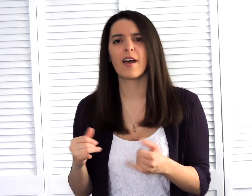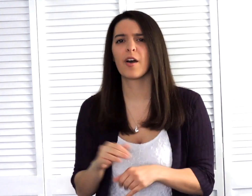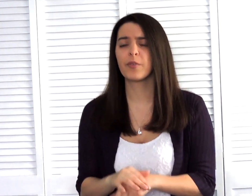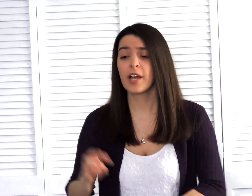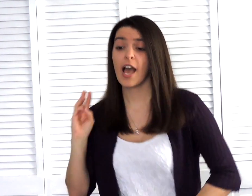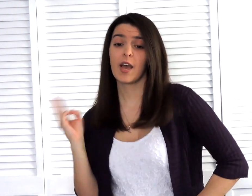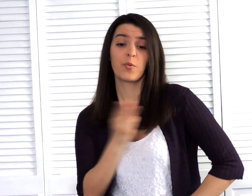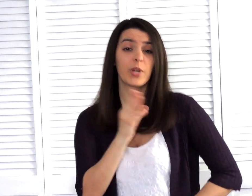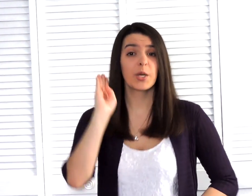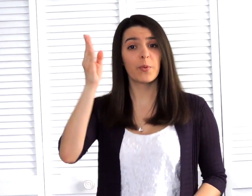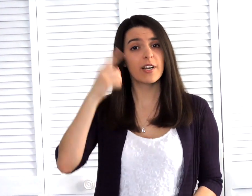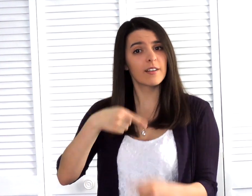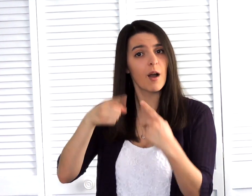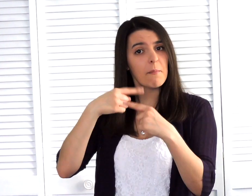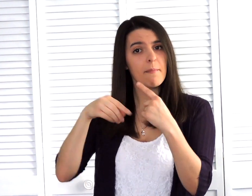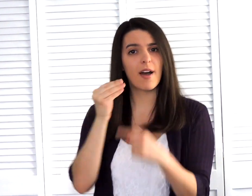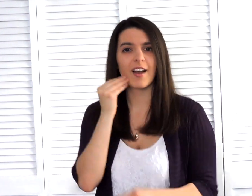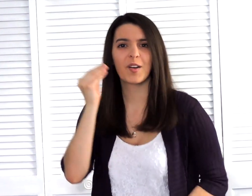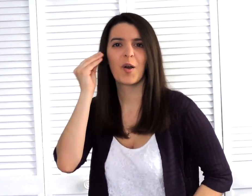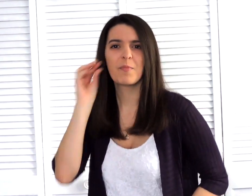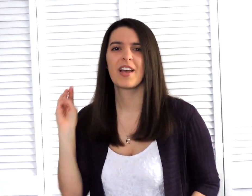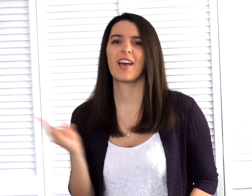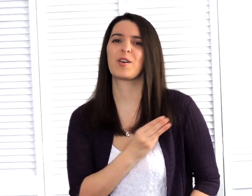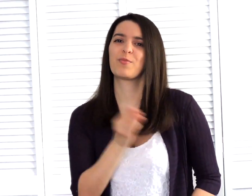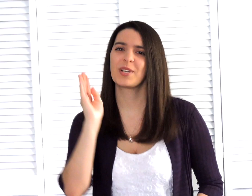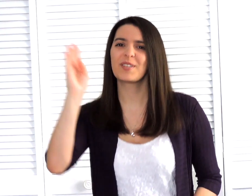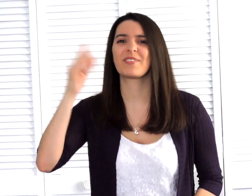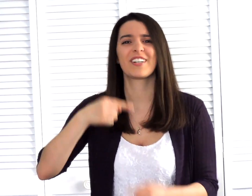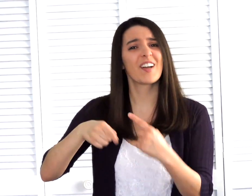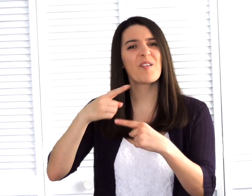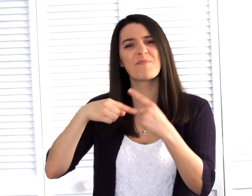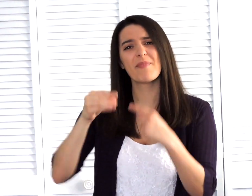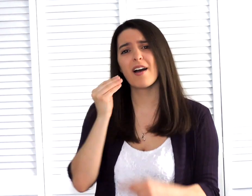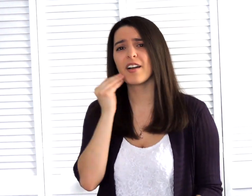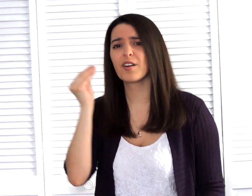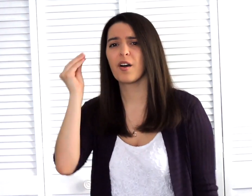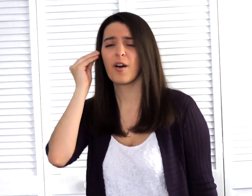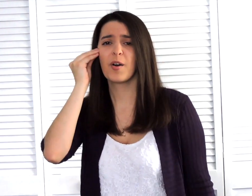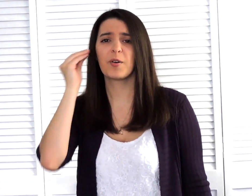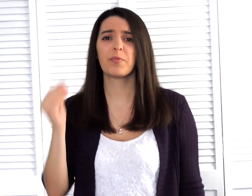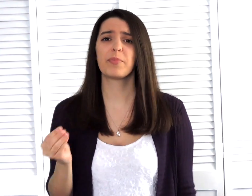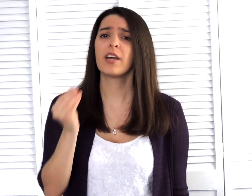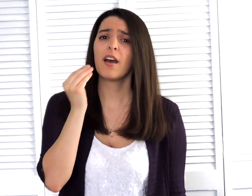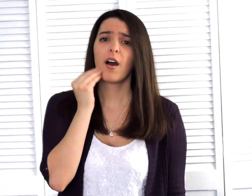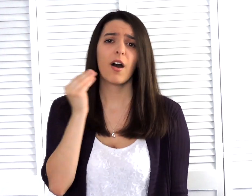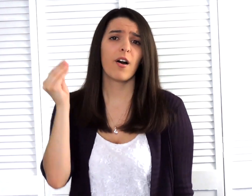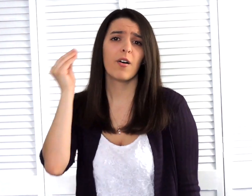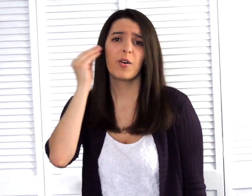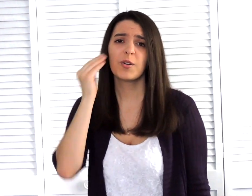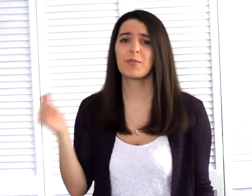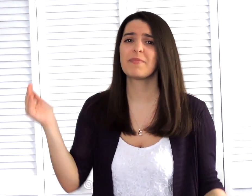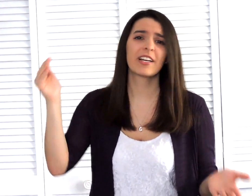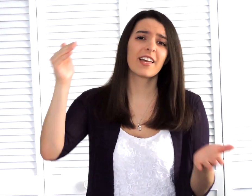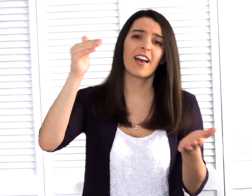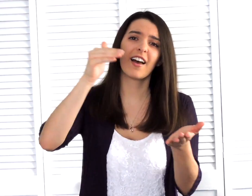And we will come now And we will come back home All again